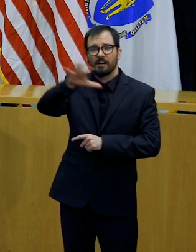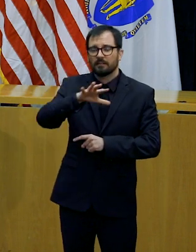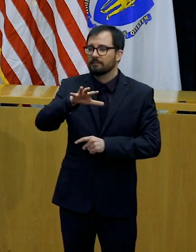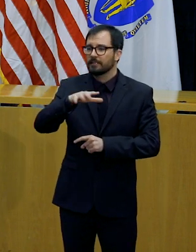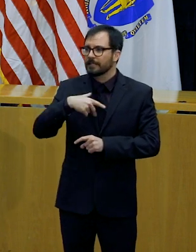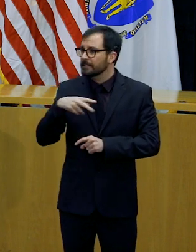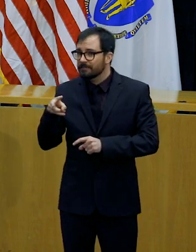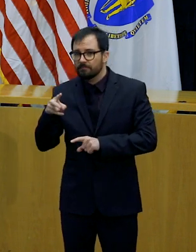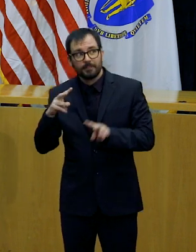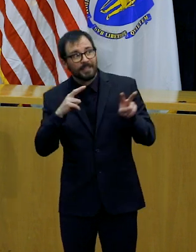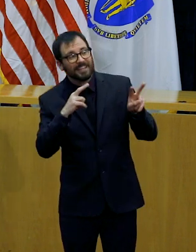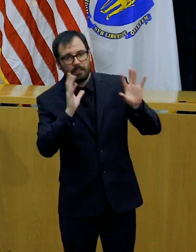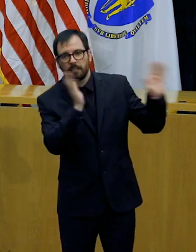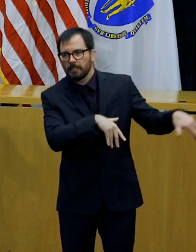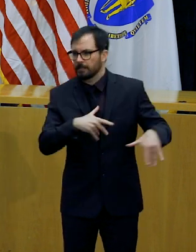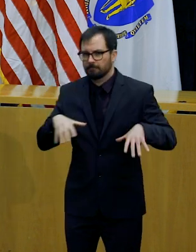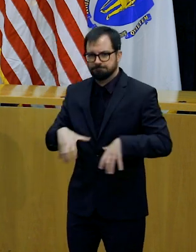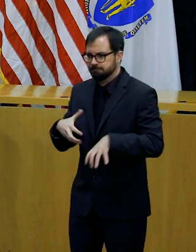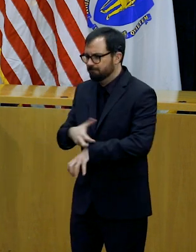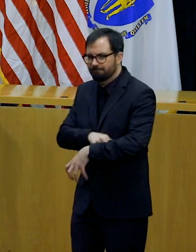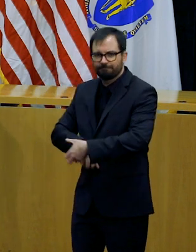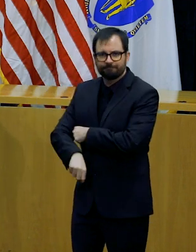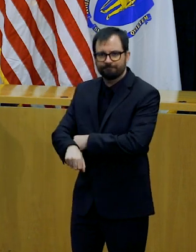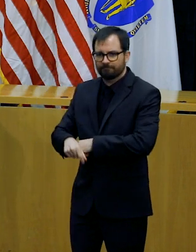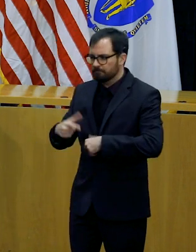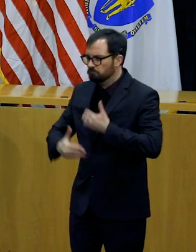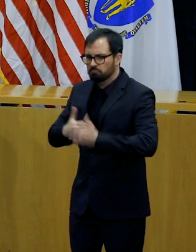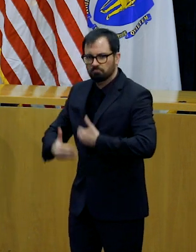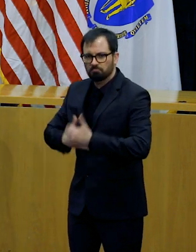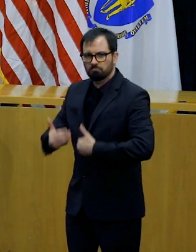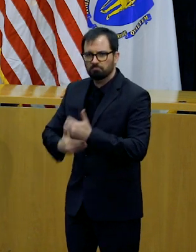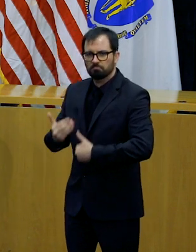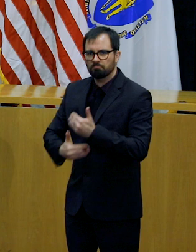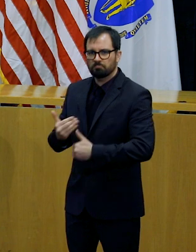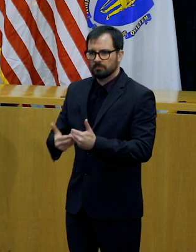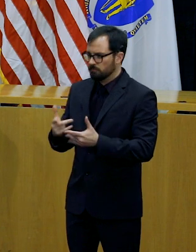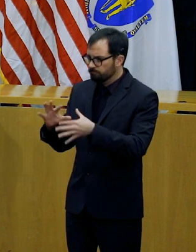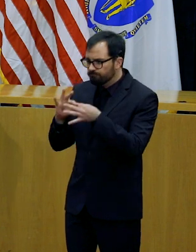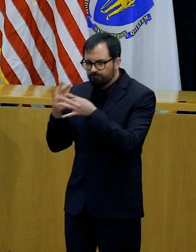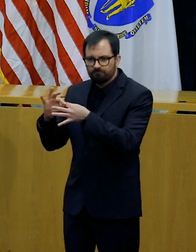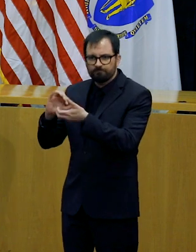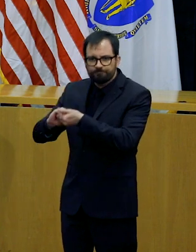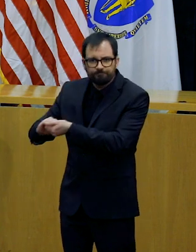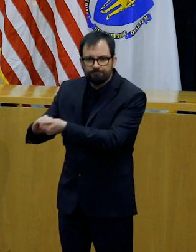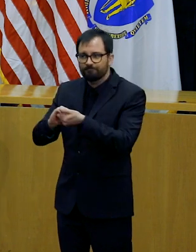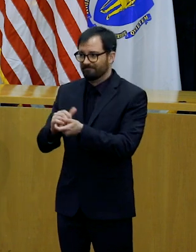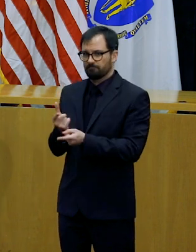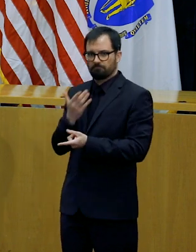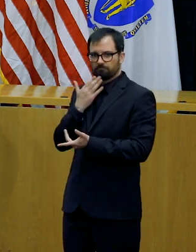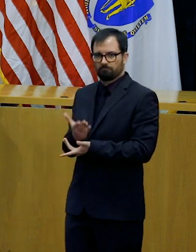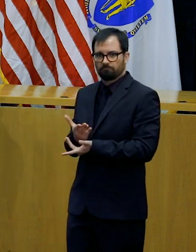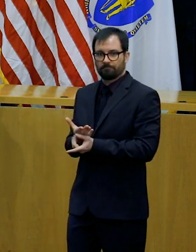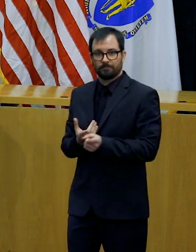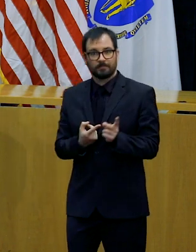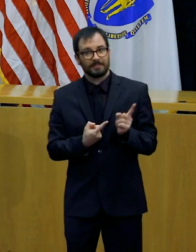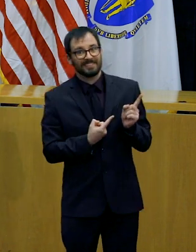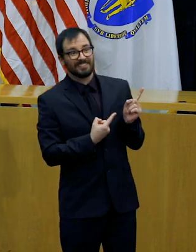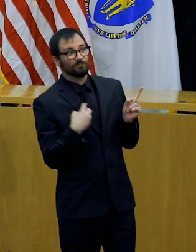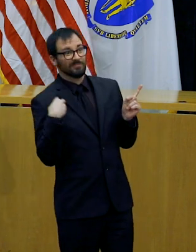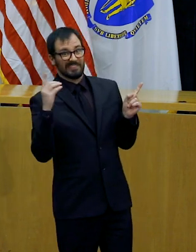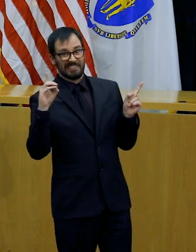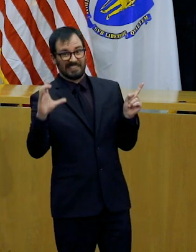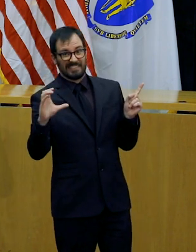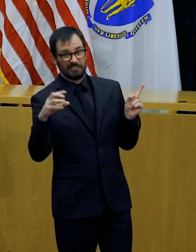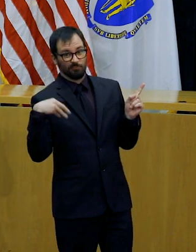bend, so I know it's possible, if they choose to, for DC to do the same. I think we